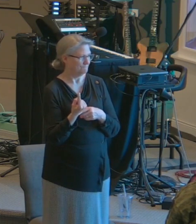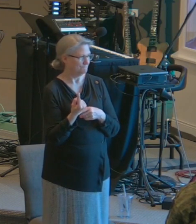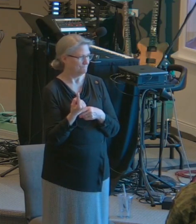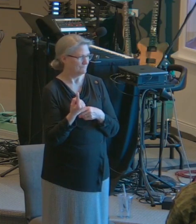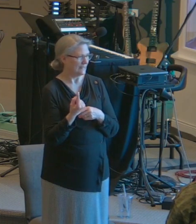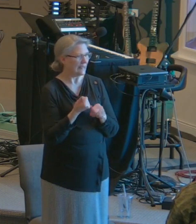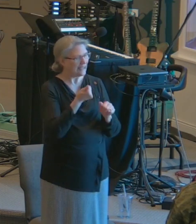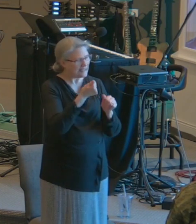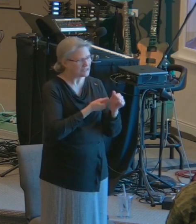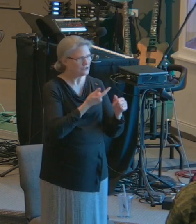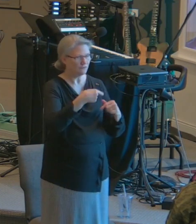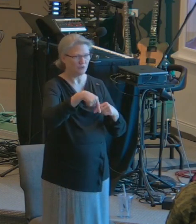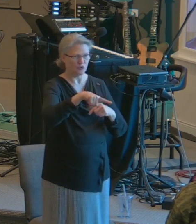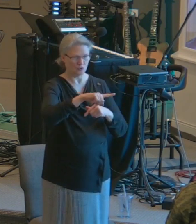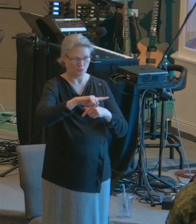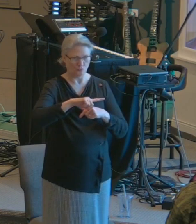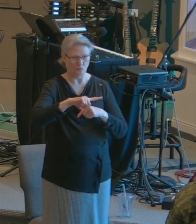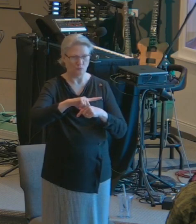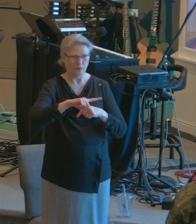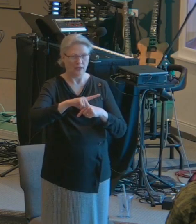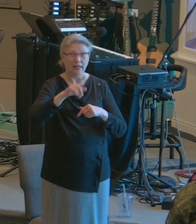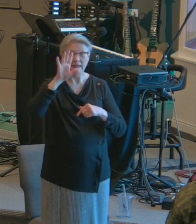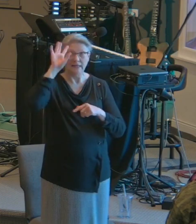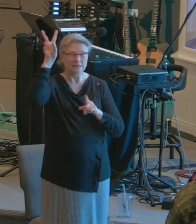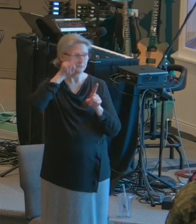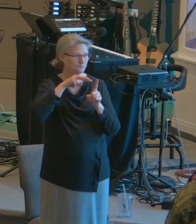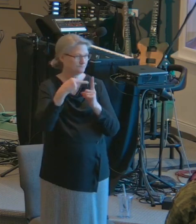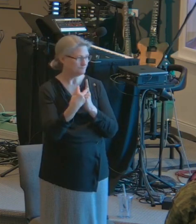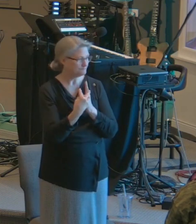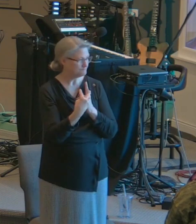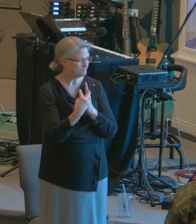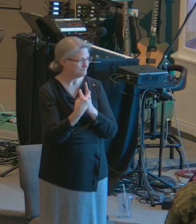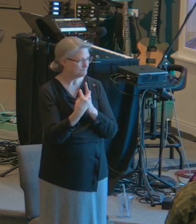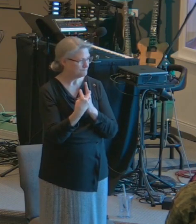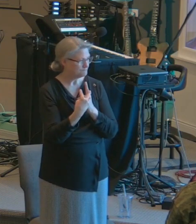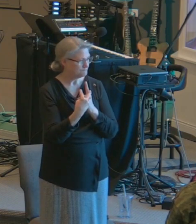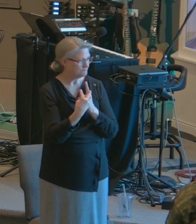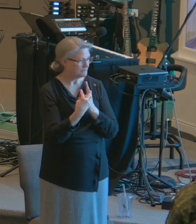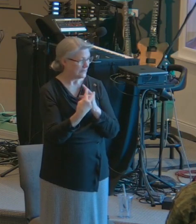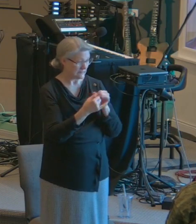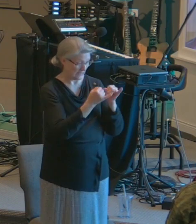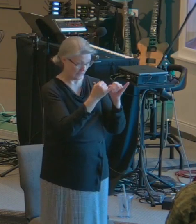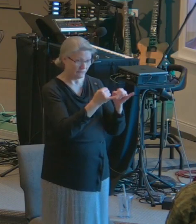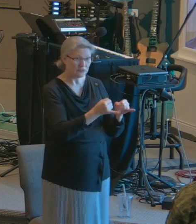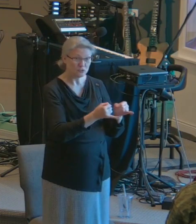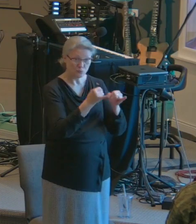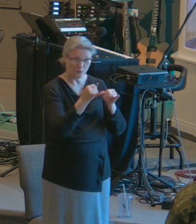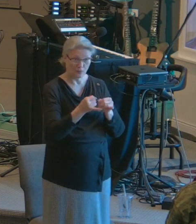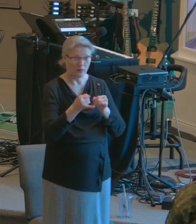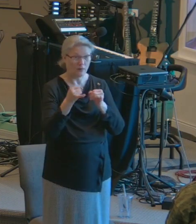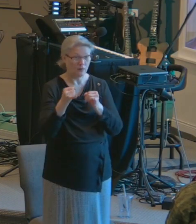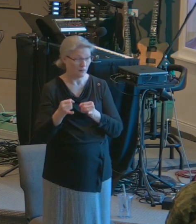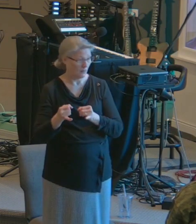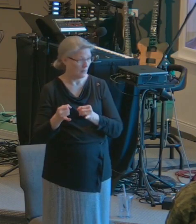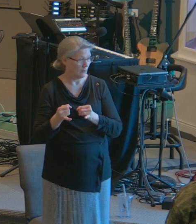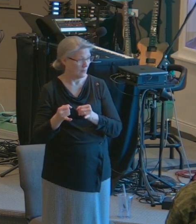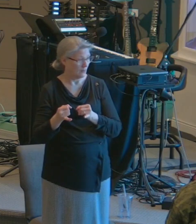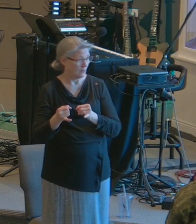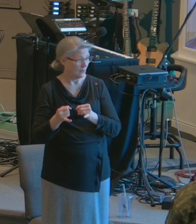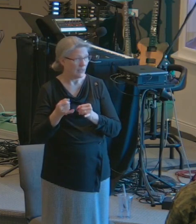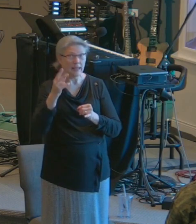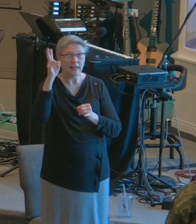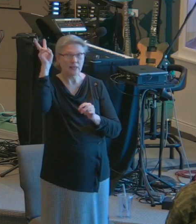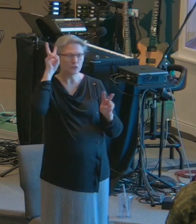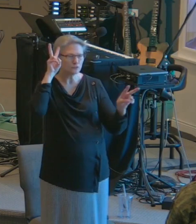Each of you in the eyes of God is an individual. And he